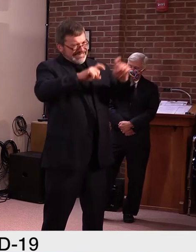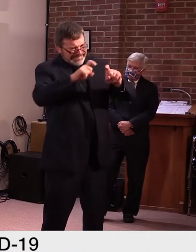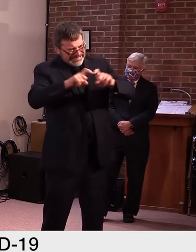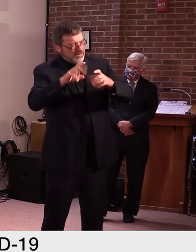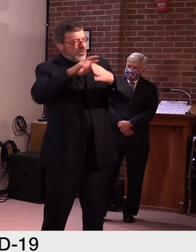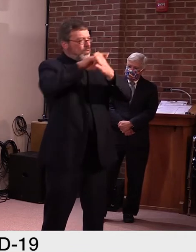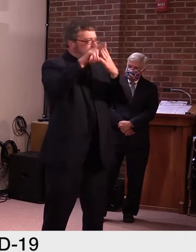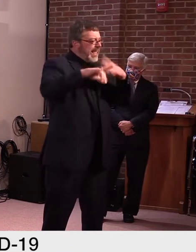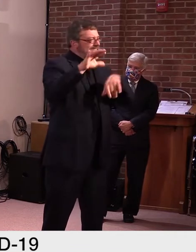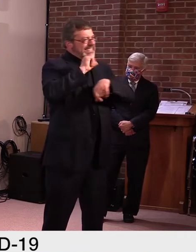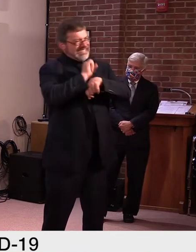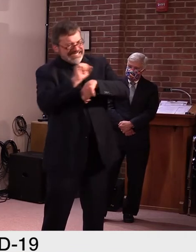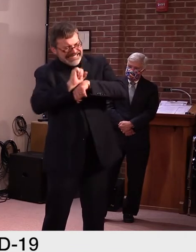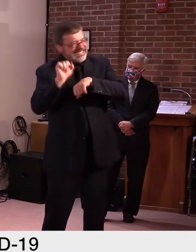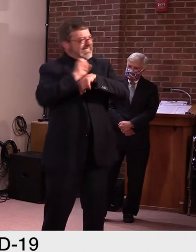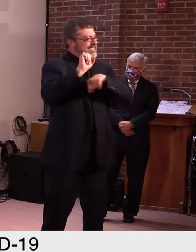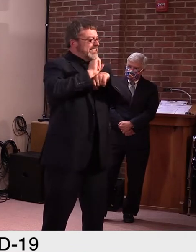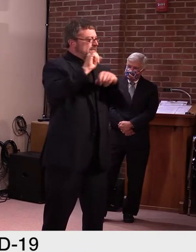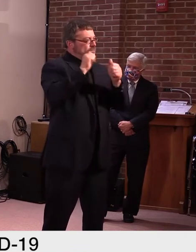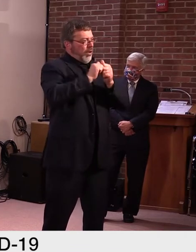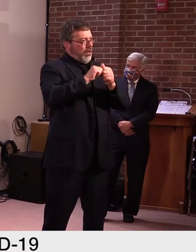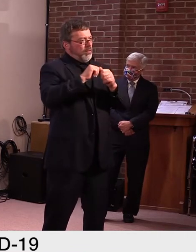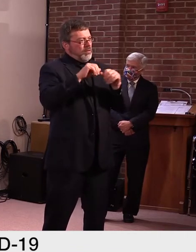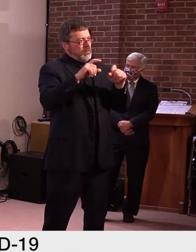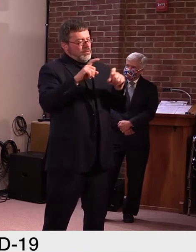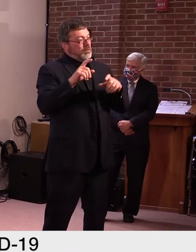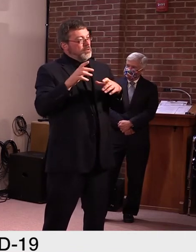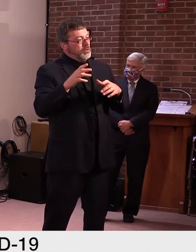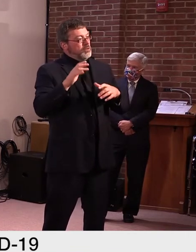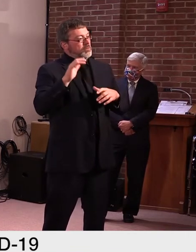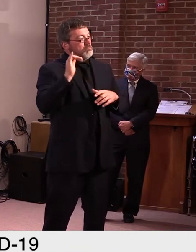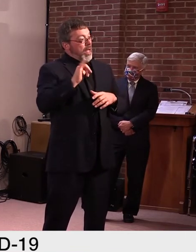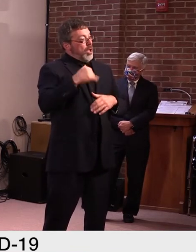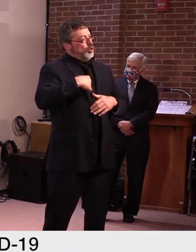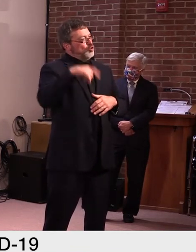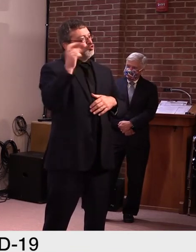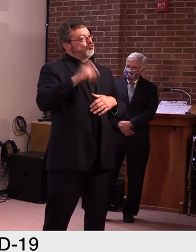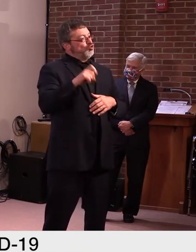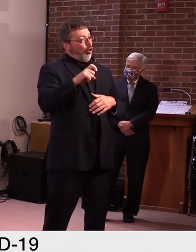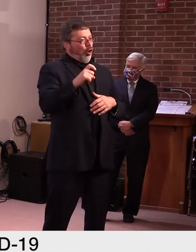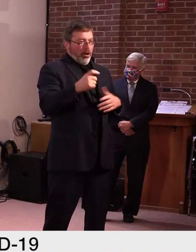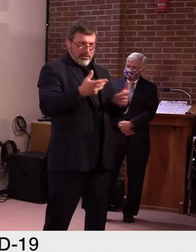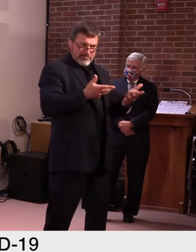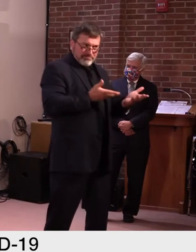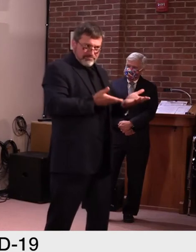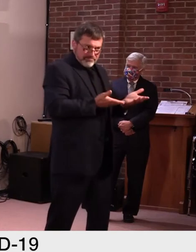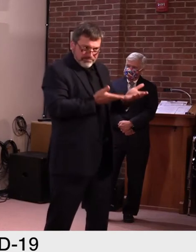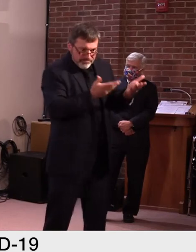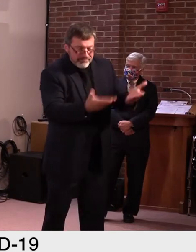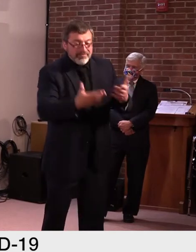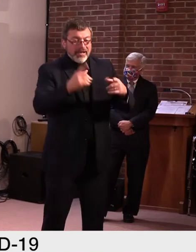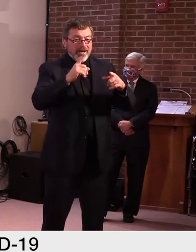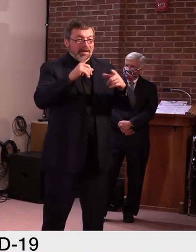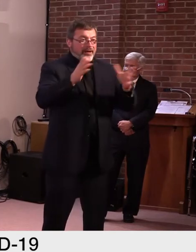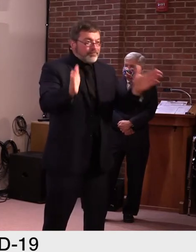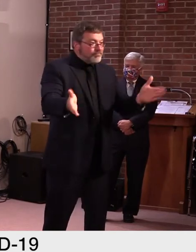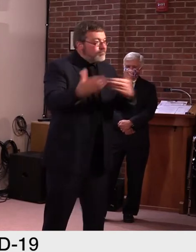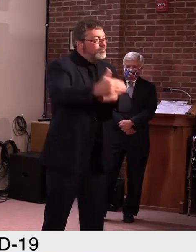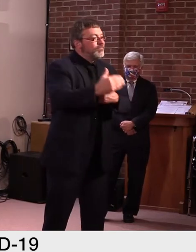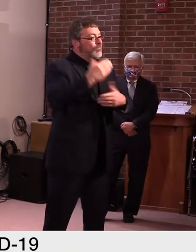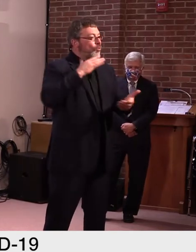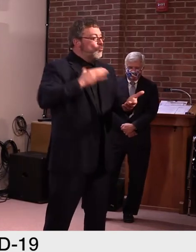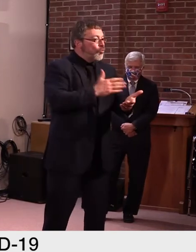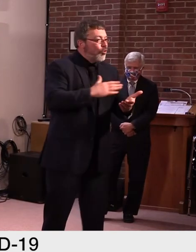um, should we, like bring them, uh, casserole or something to show our appreciation? Maybe a creamy, a maple creamy,